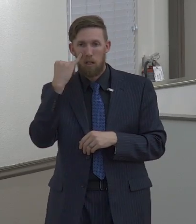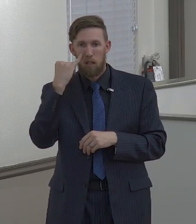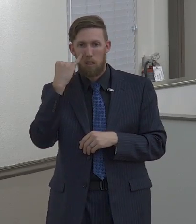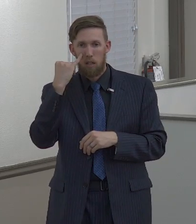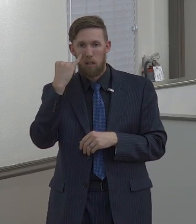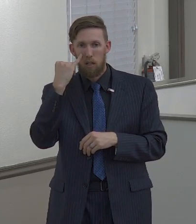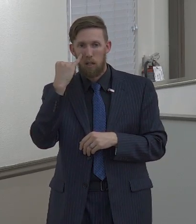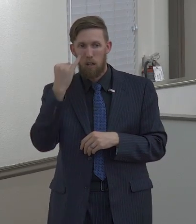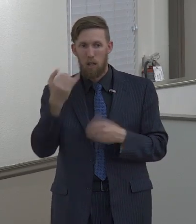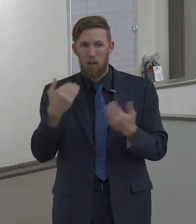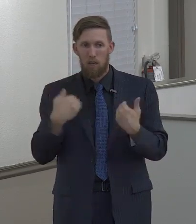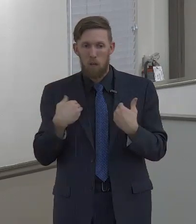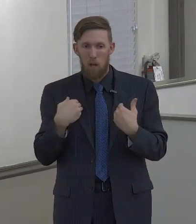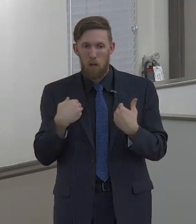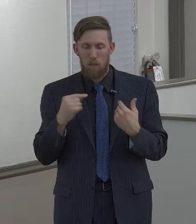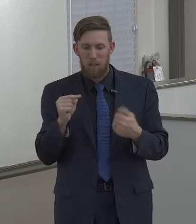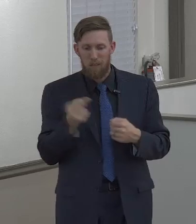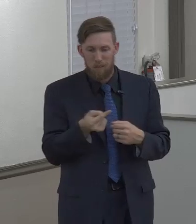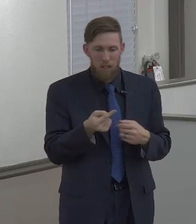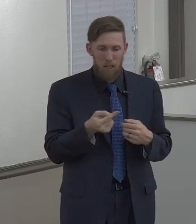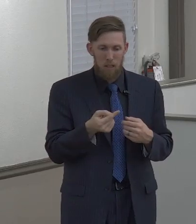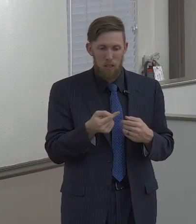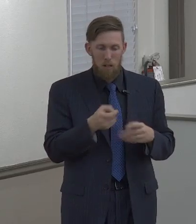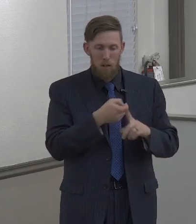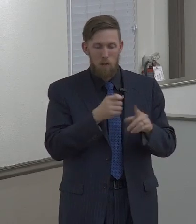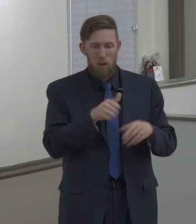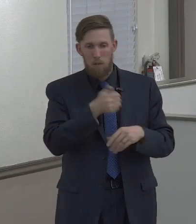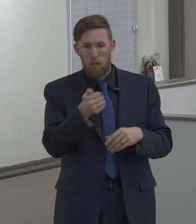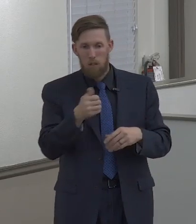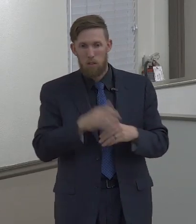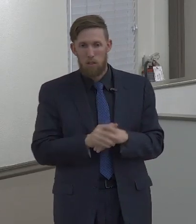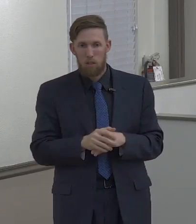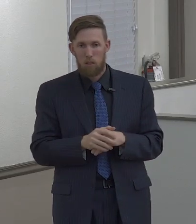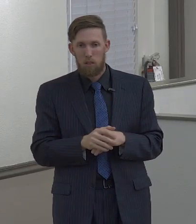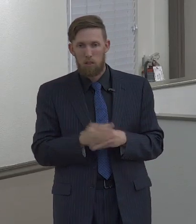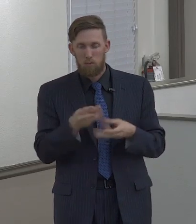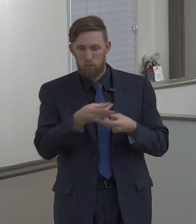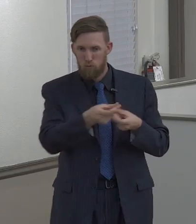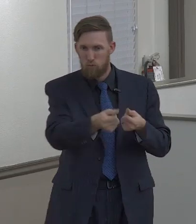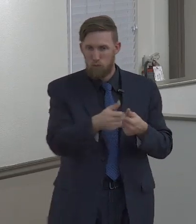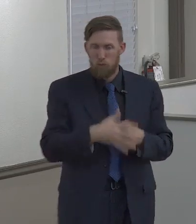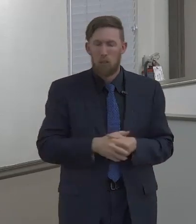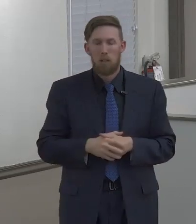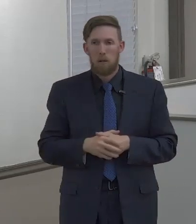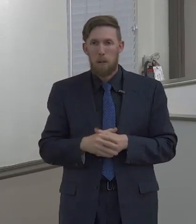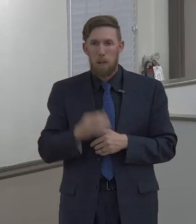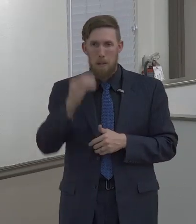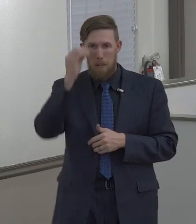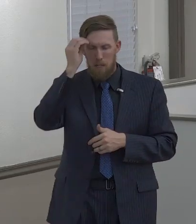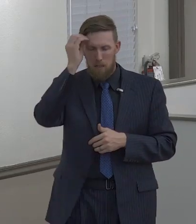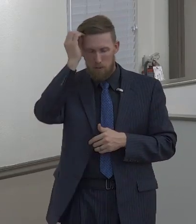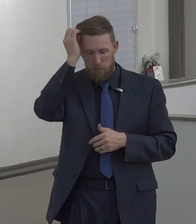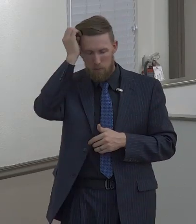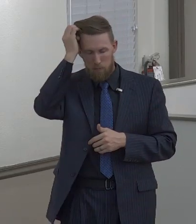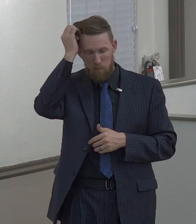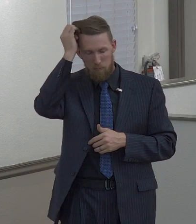even as Christ forgave you, so also do ye. Listed here for us are some things that a church should be known for.